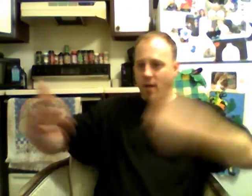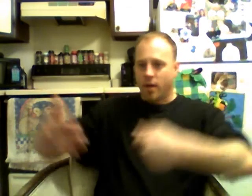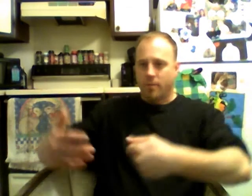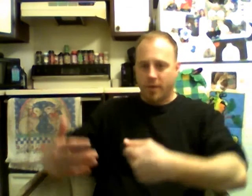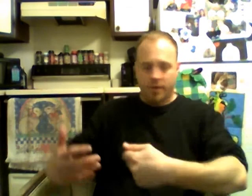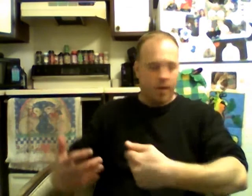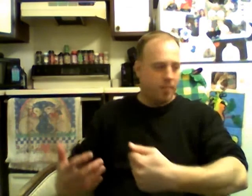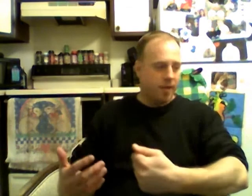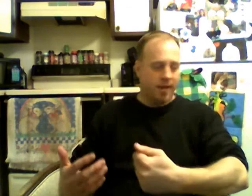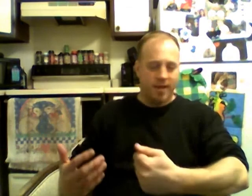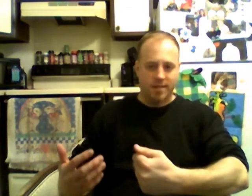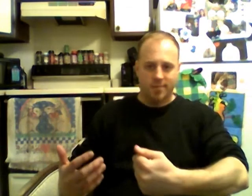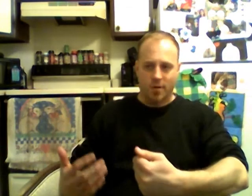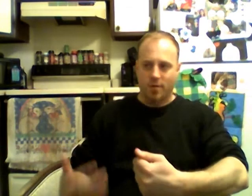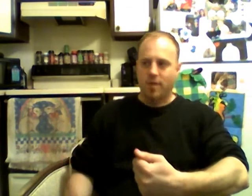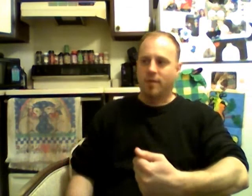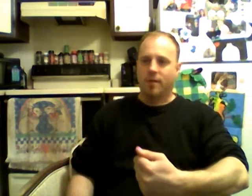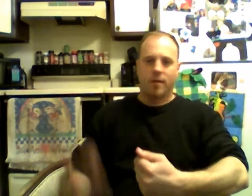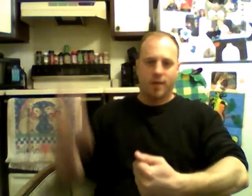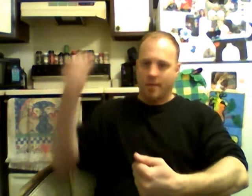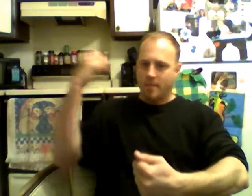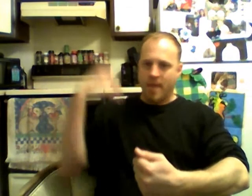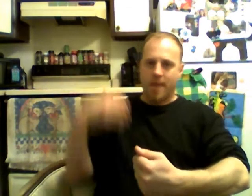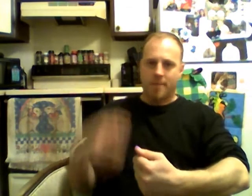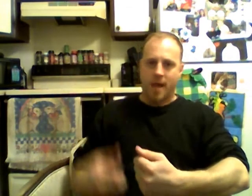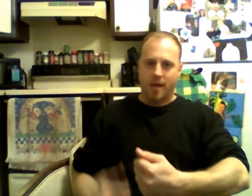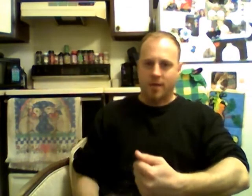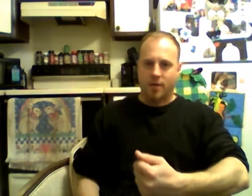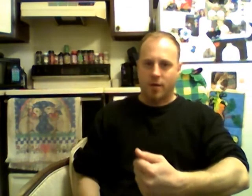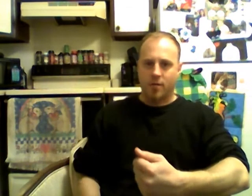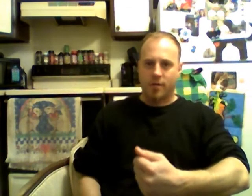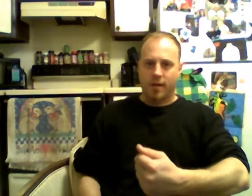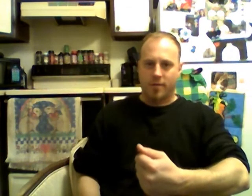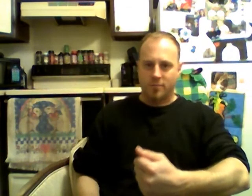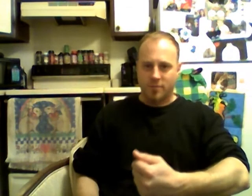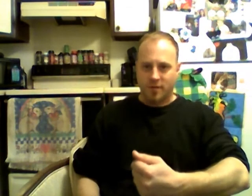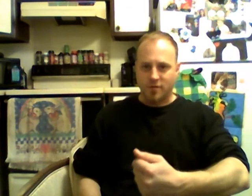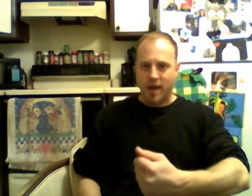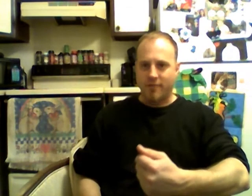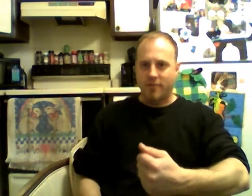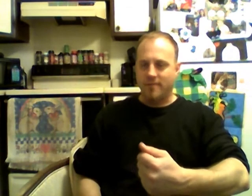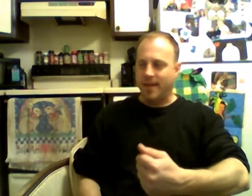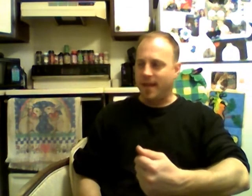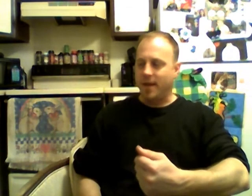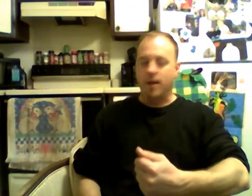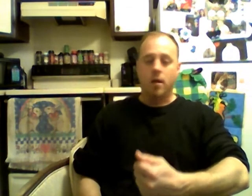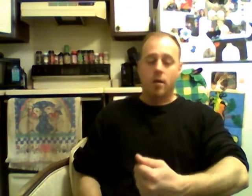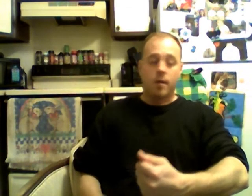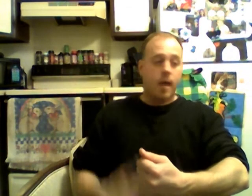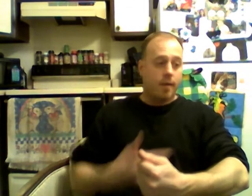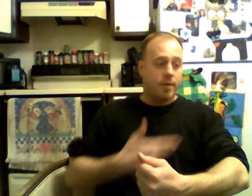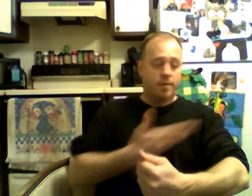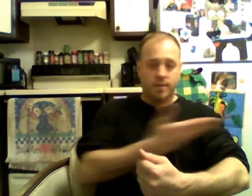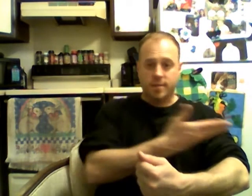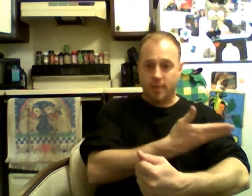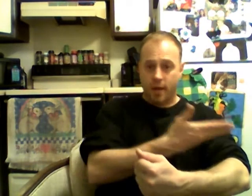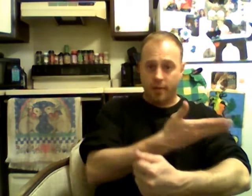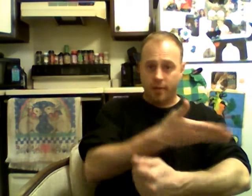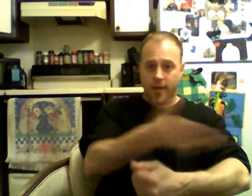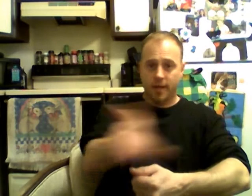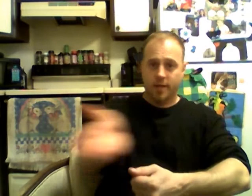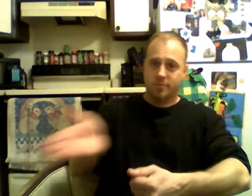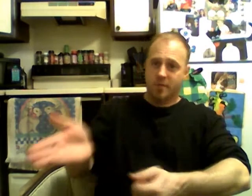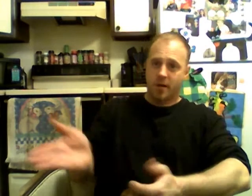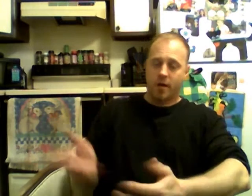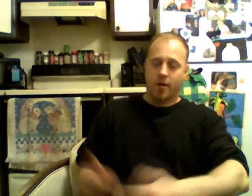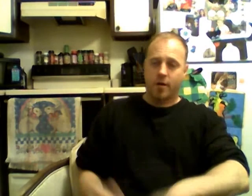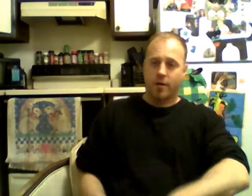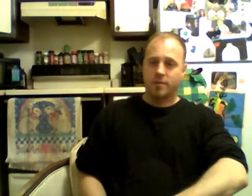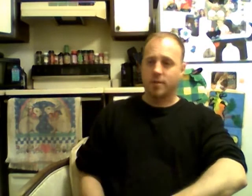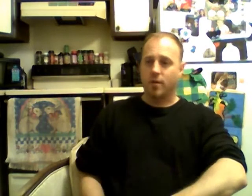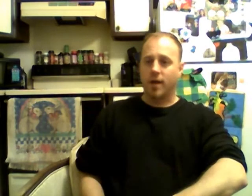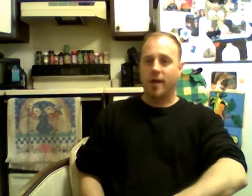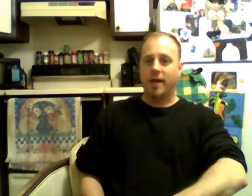all bundled up like an eskimo i got my backpack you know i look like i'm a traveling man and yeah and this this other lady lets me cut her so i